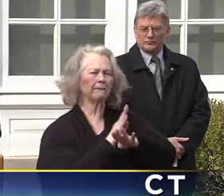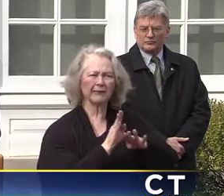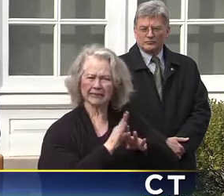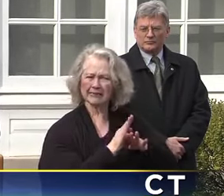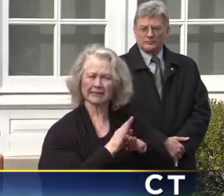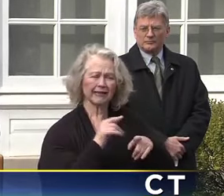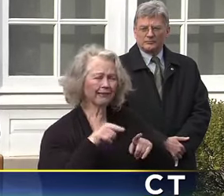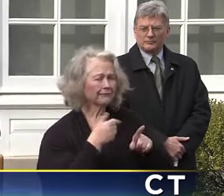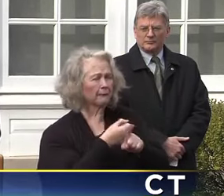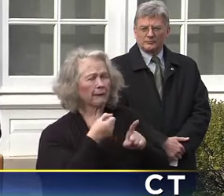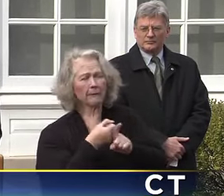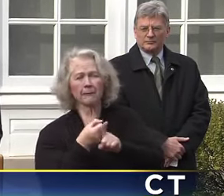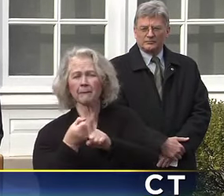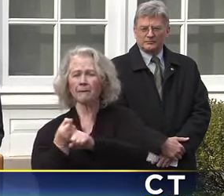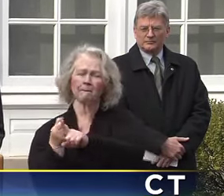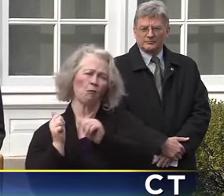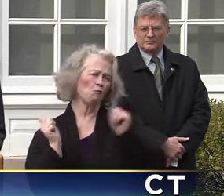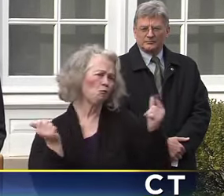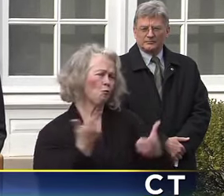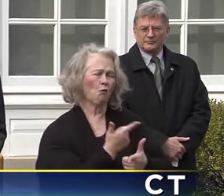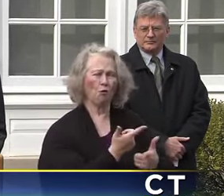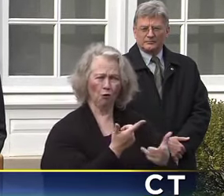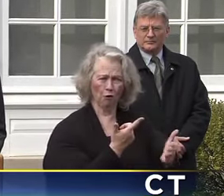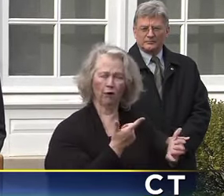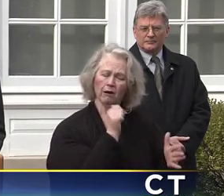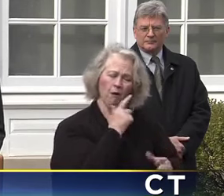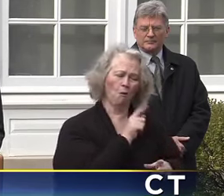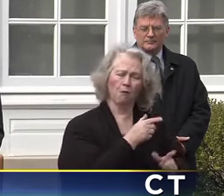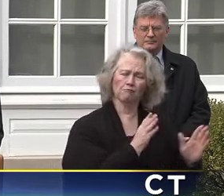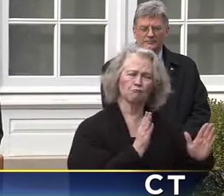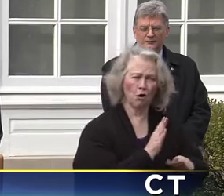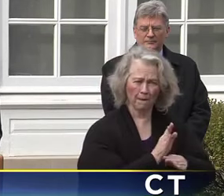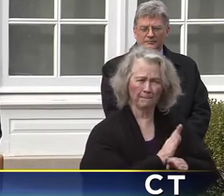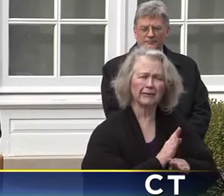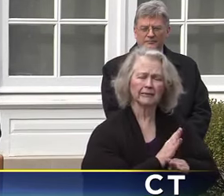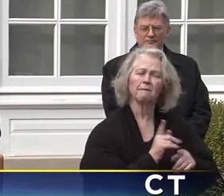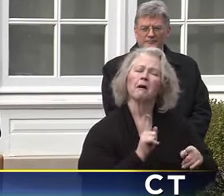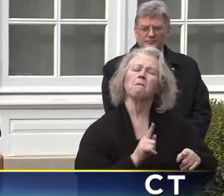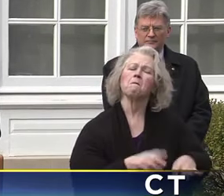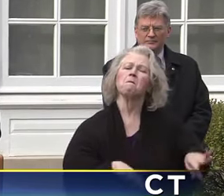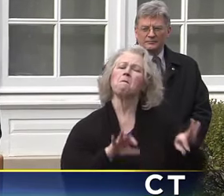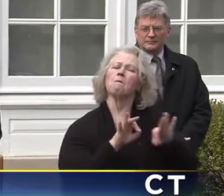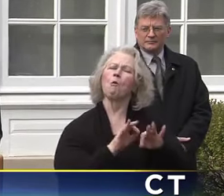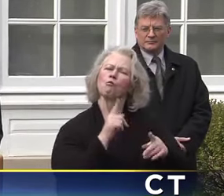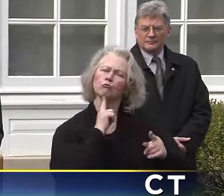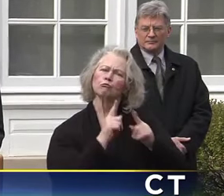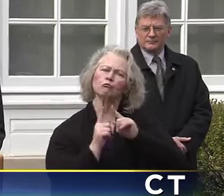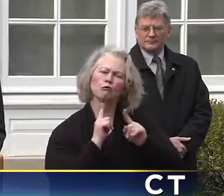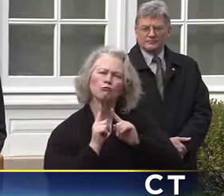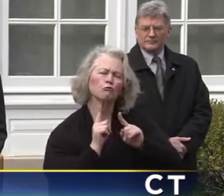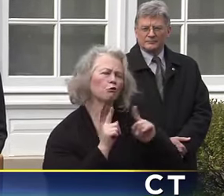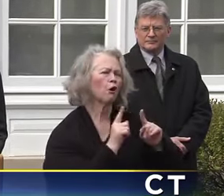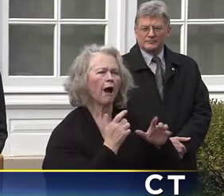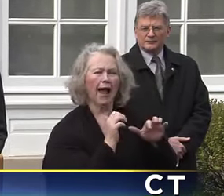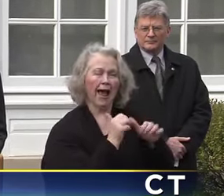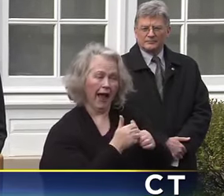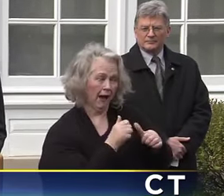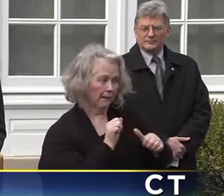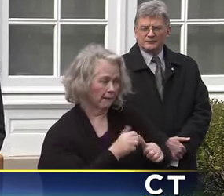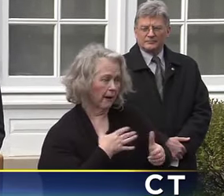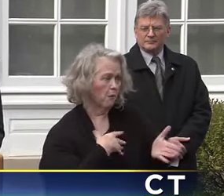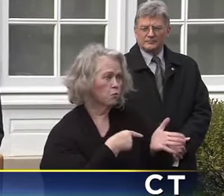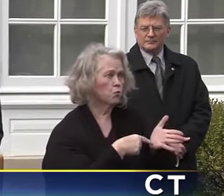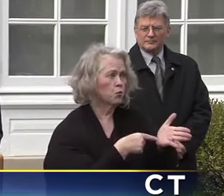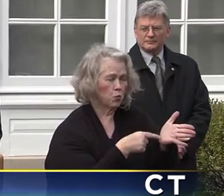the state and up and down, not just small businesses, but I think it's really important to engage in that dialogue and see what payments could be delayed given the